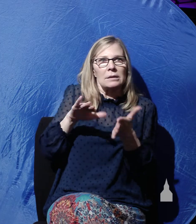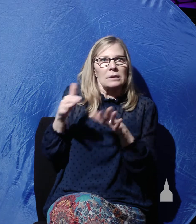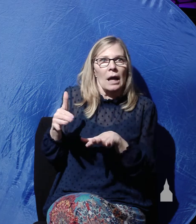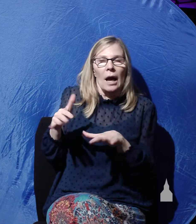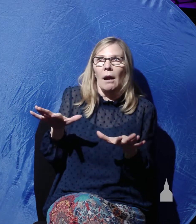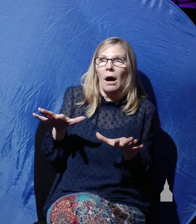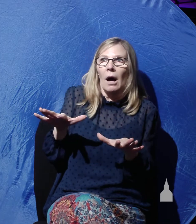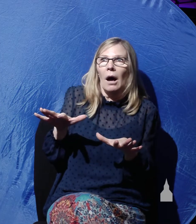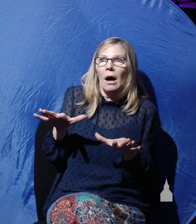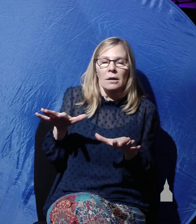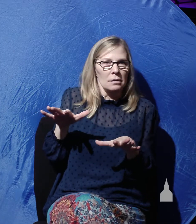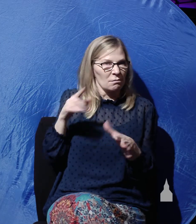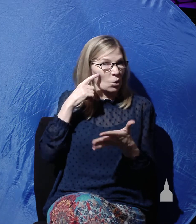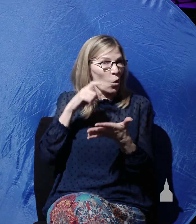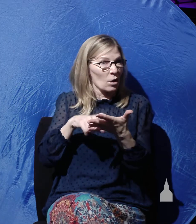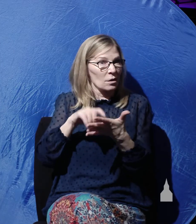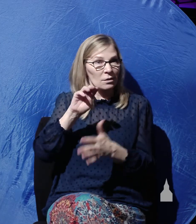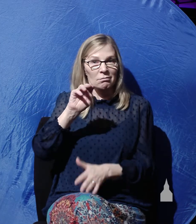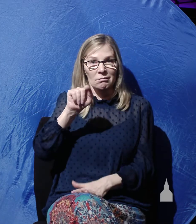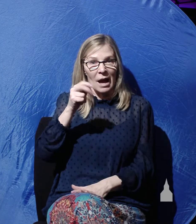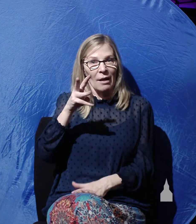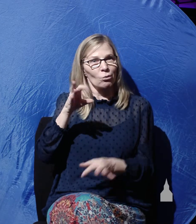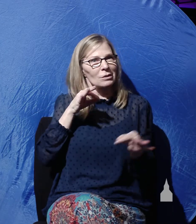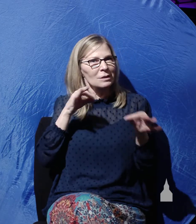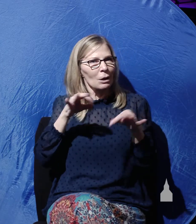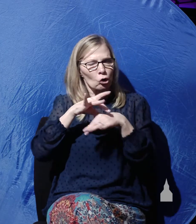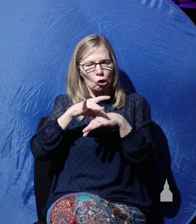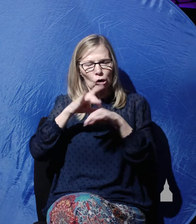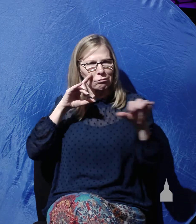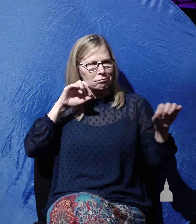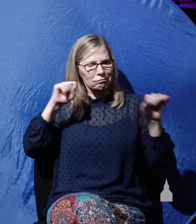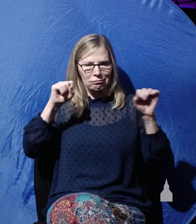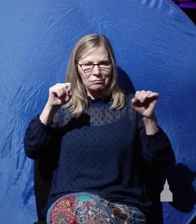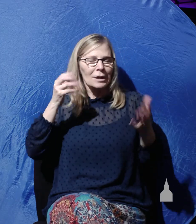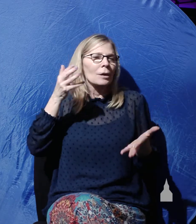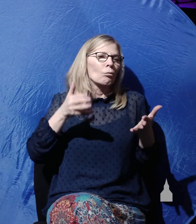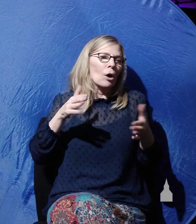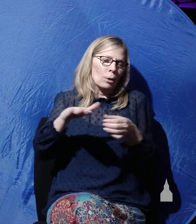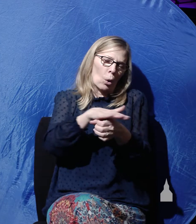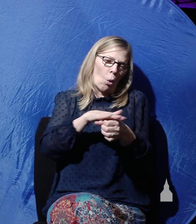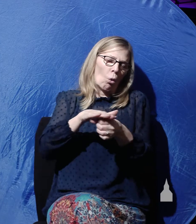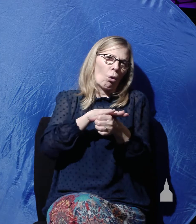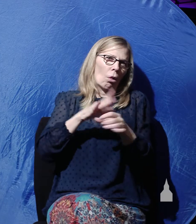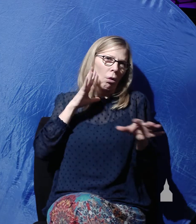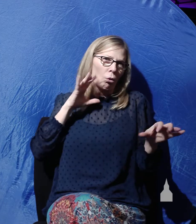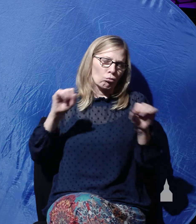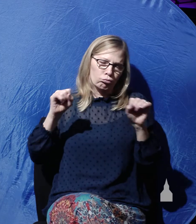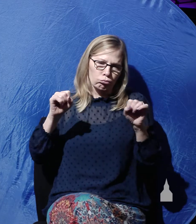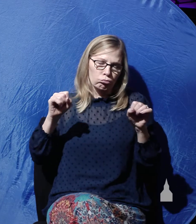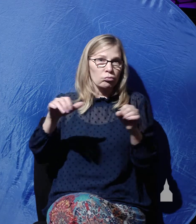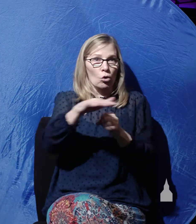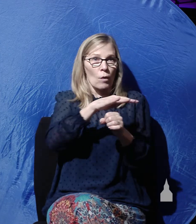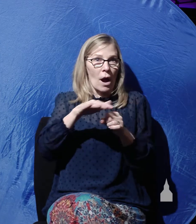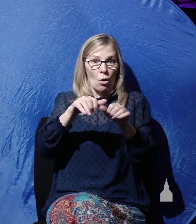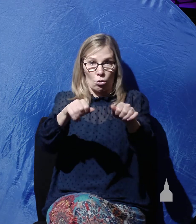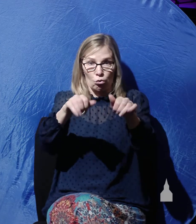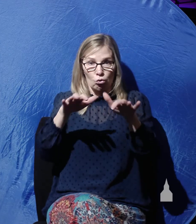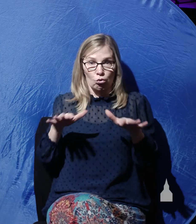notice Matthew tells us that there was an earthquake sent by God. was probably a very local earthquake, just around the tomb area, and that an